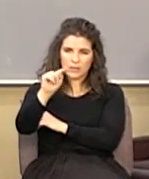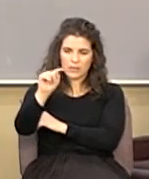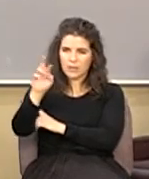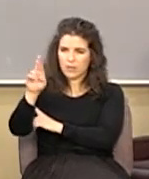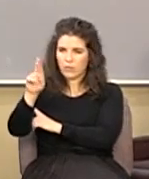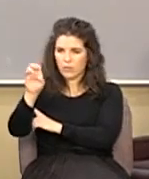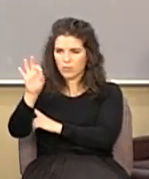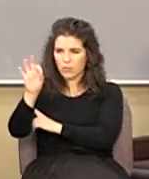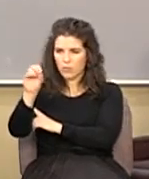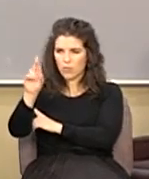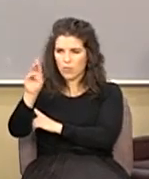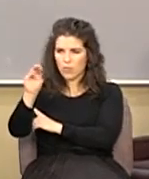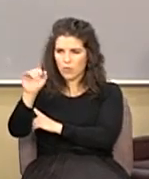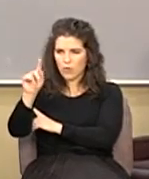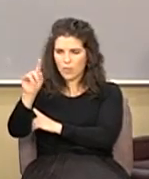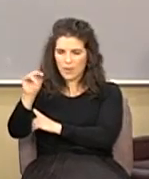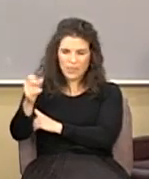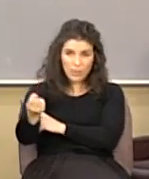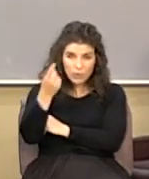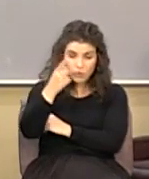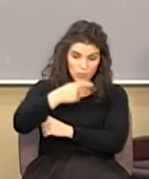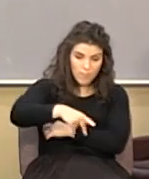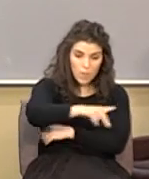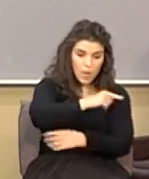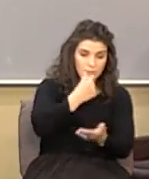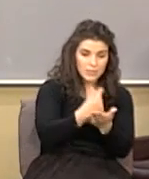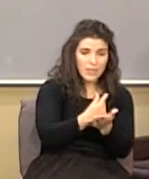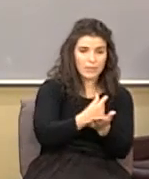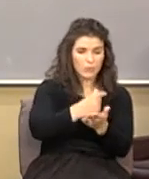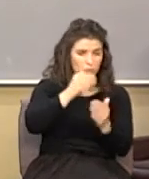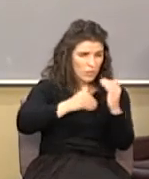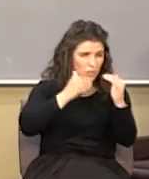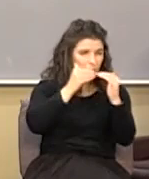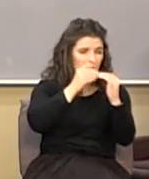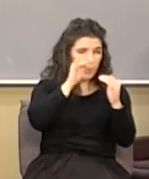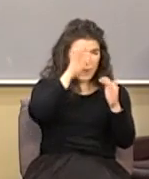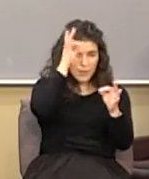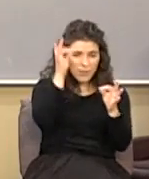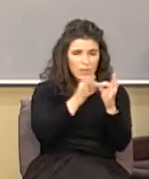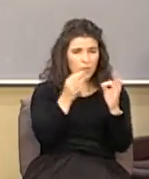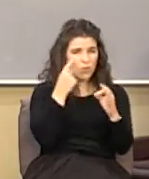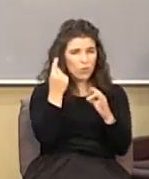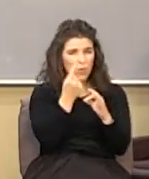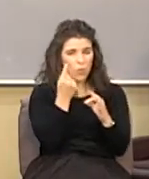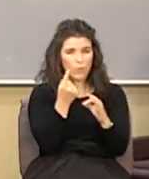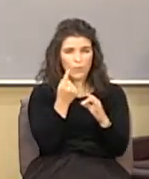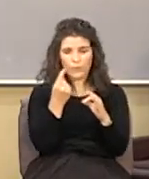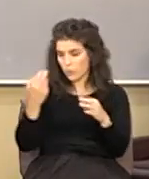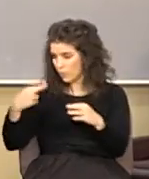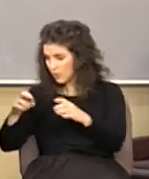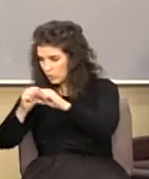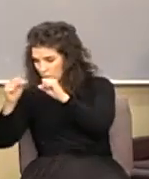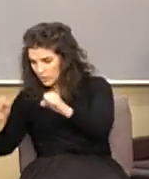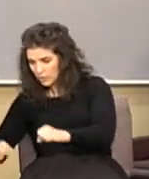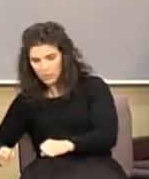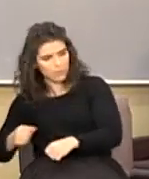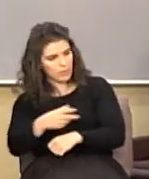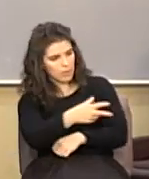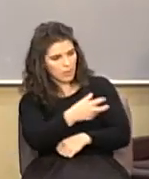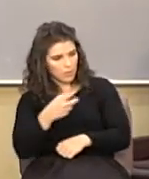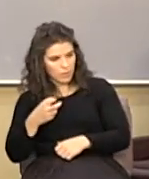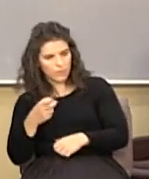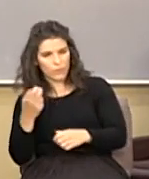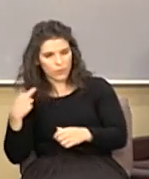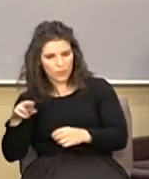gospel of justification by faith alone seeped in to the religious system, got picked up by some people who had